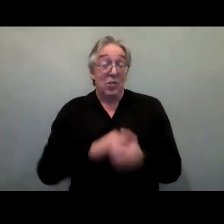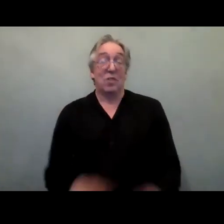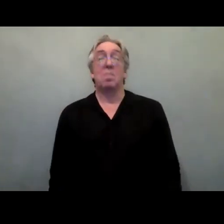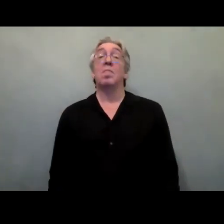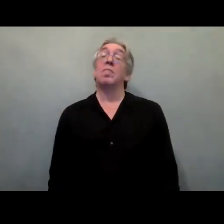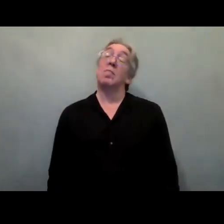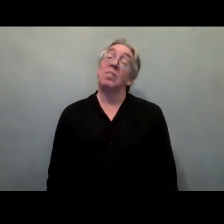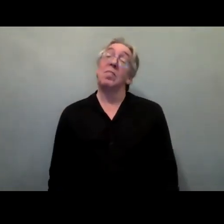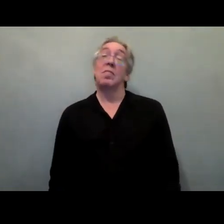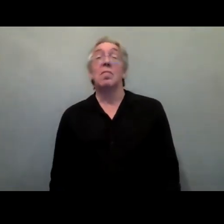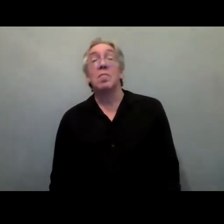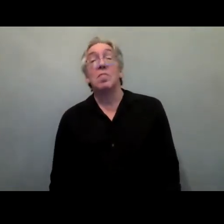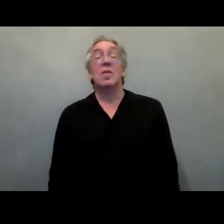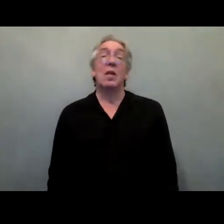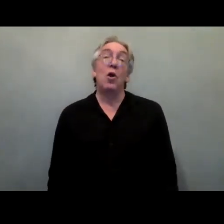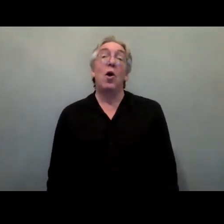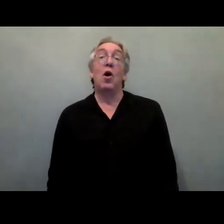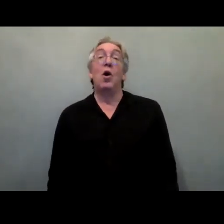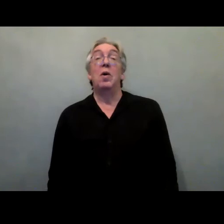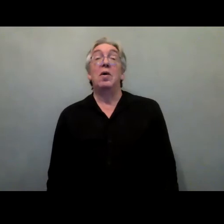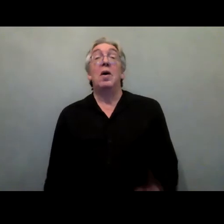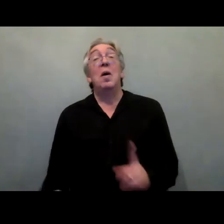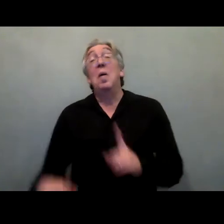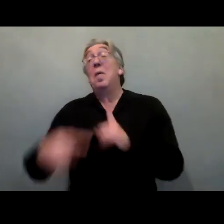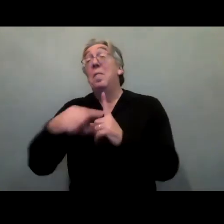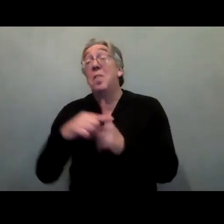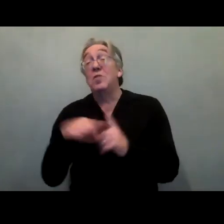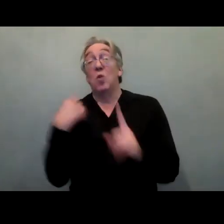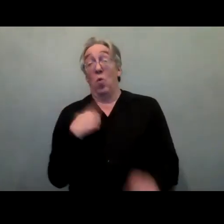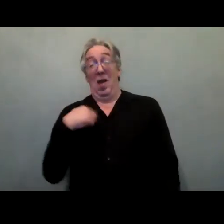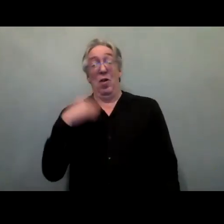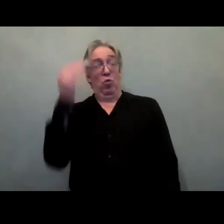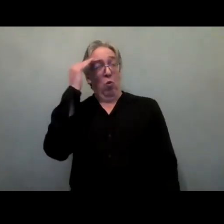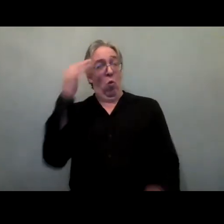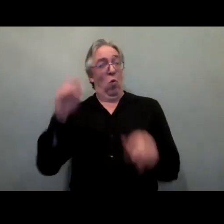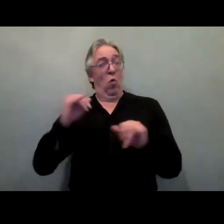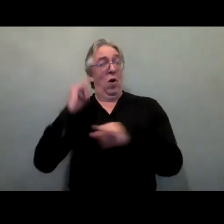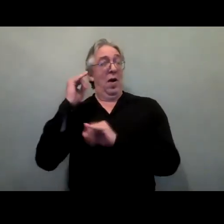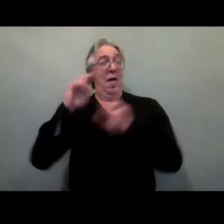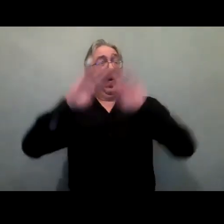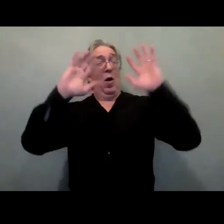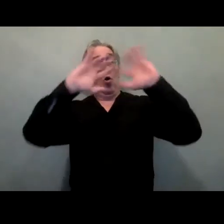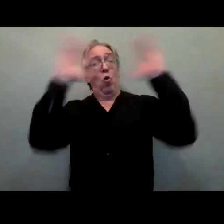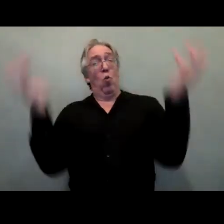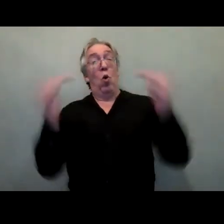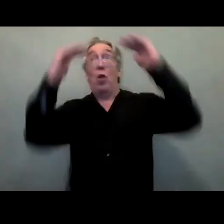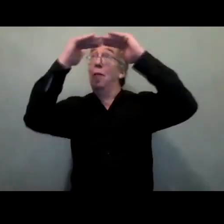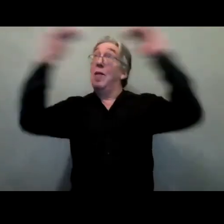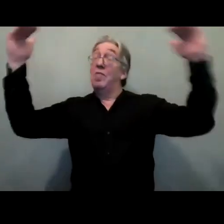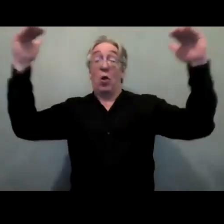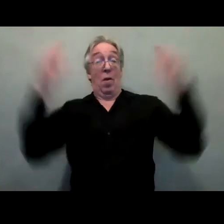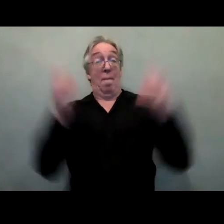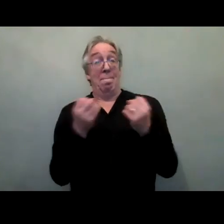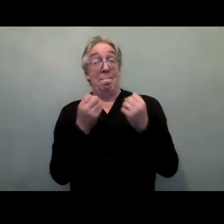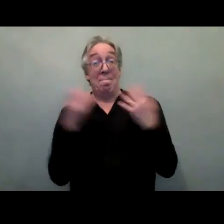have also realized that there has been a lot of investment at the international level, at the global level, from different